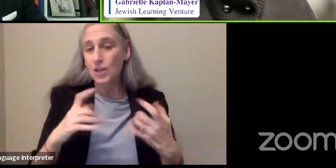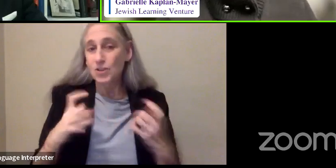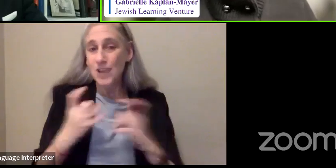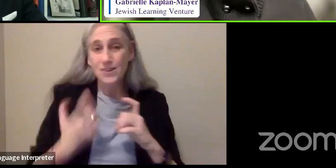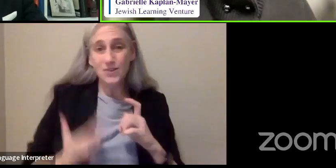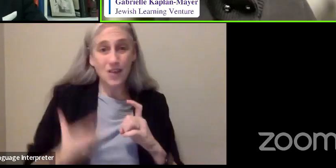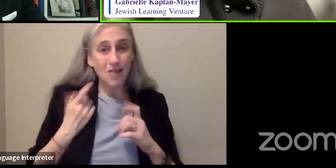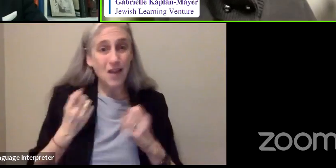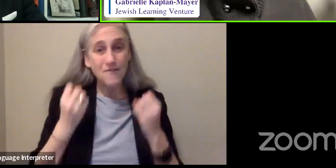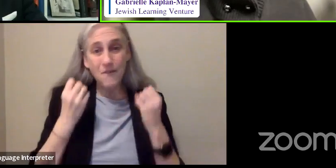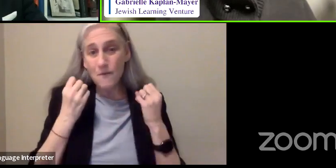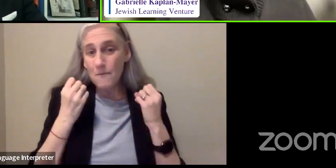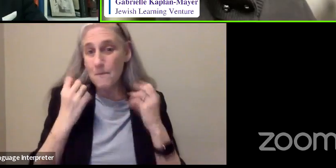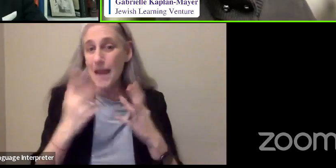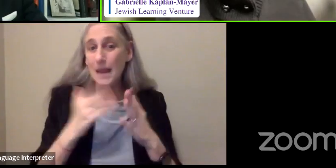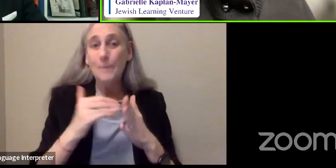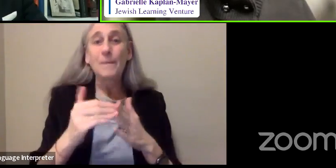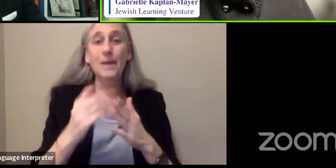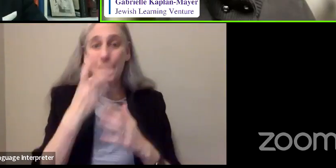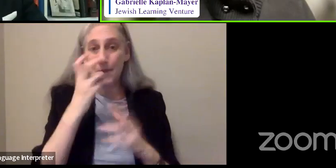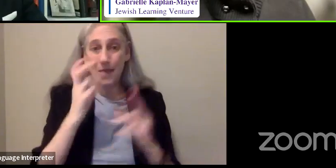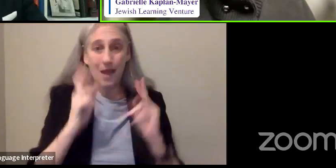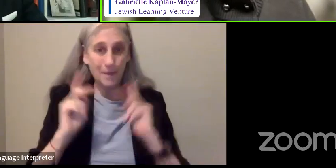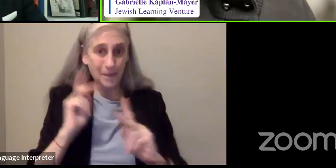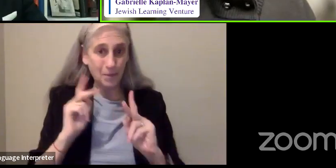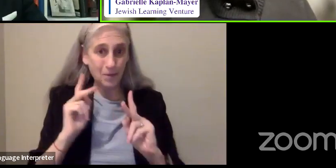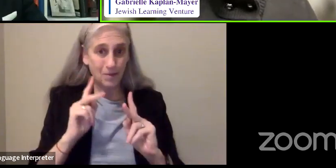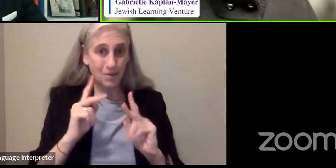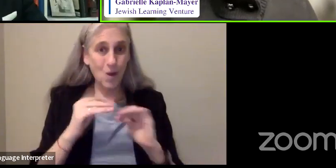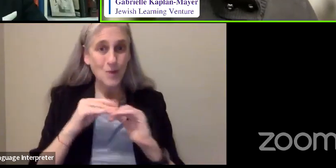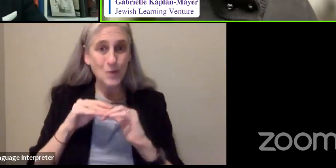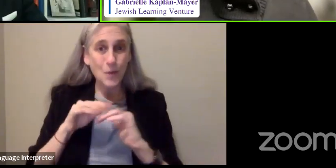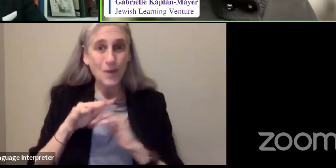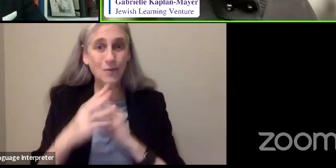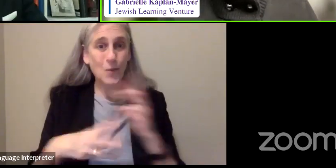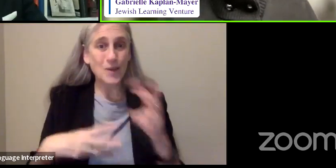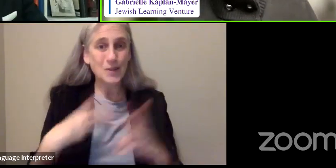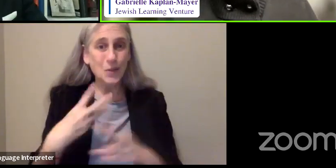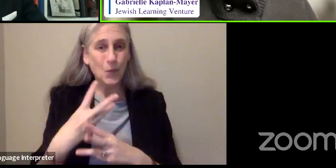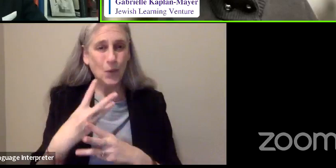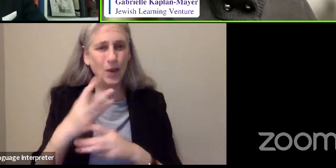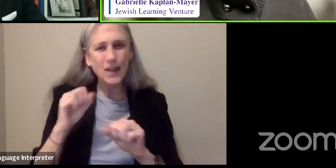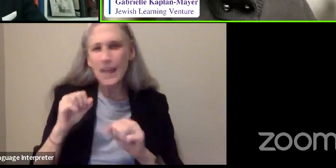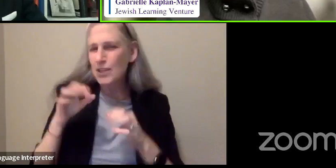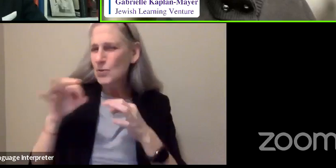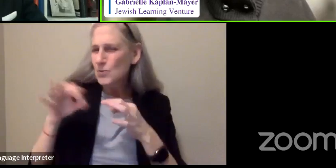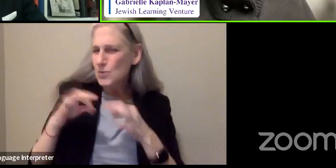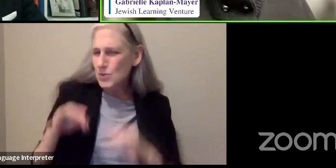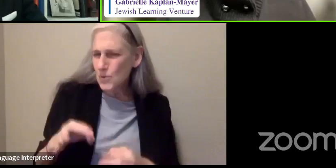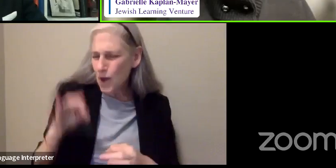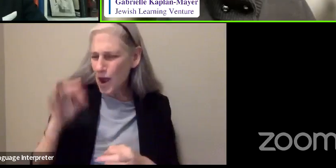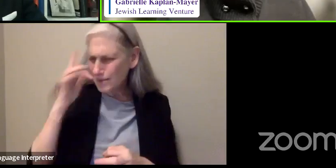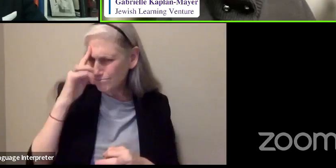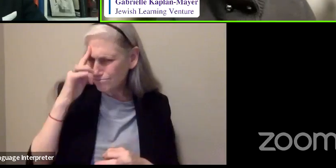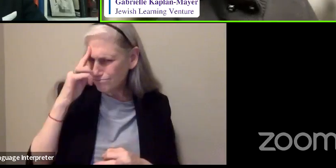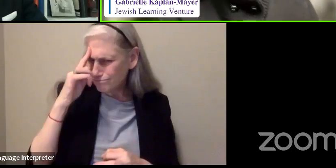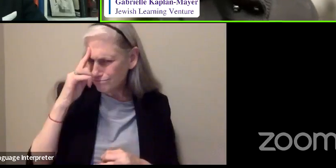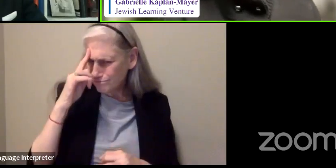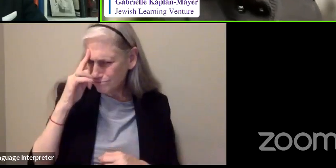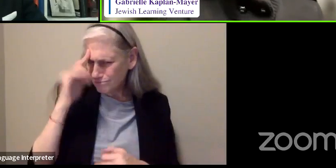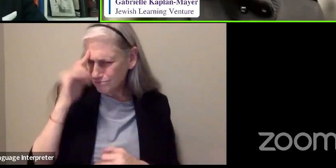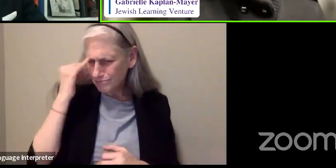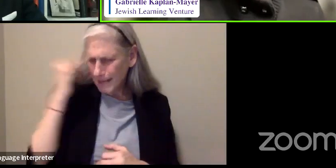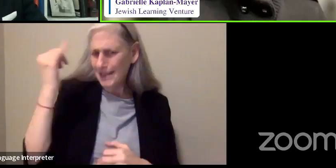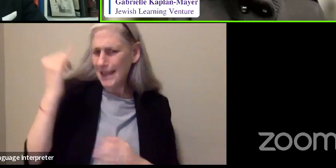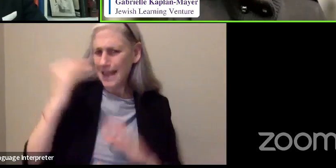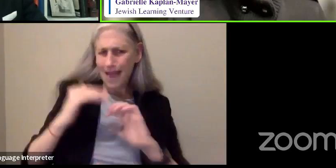also helped shape the world as we hear it today. Can you describe what sparked the idea for this invention and how